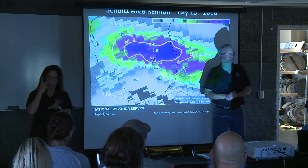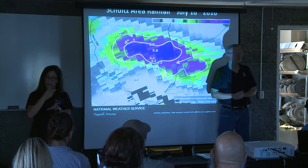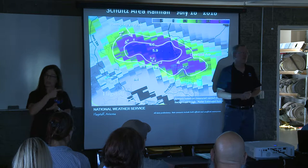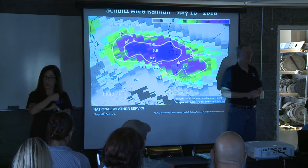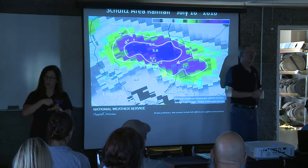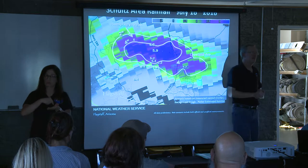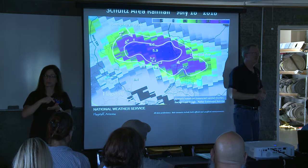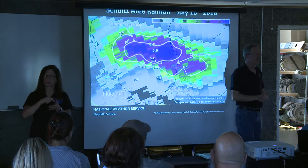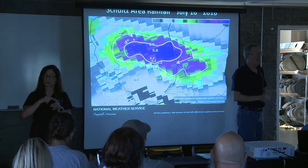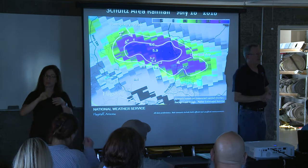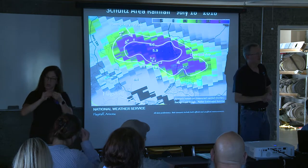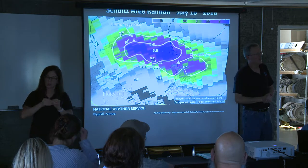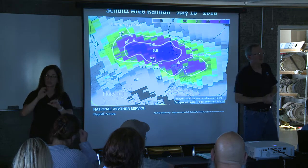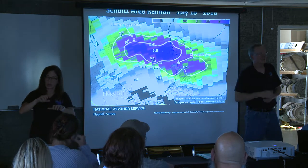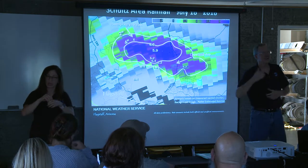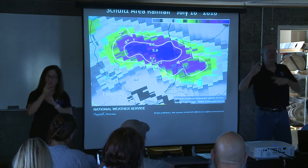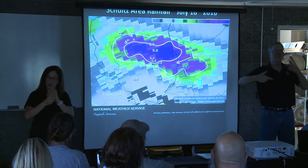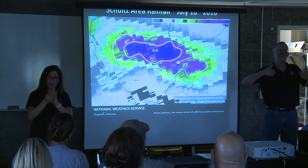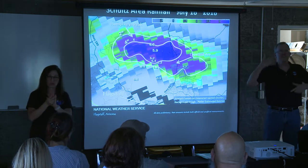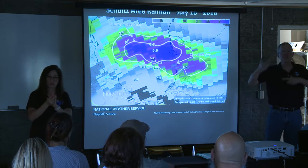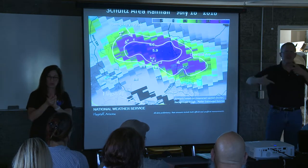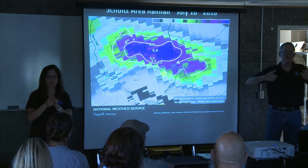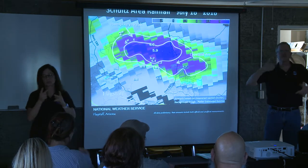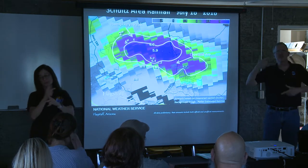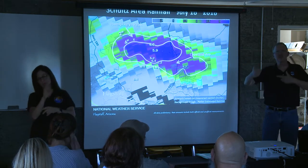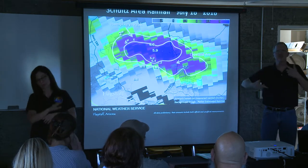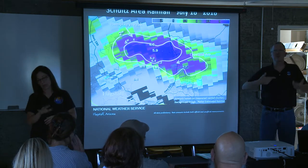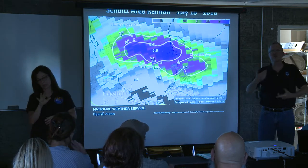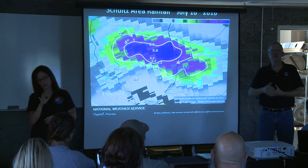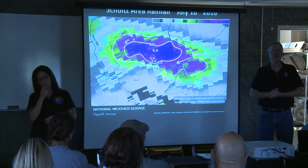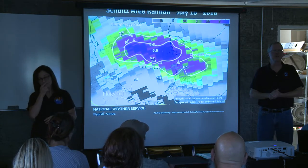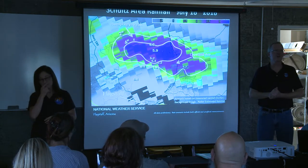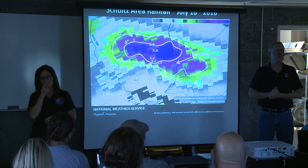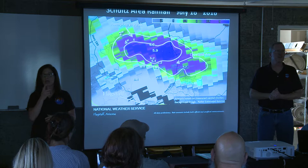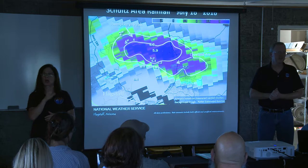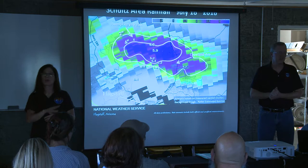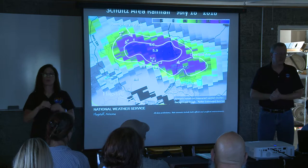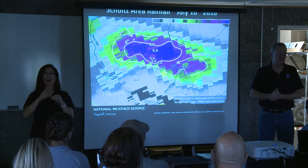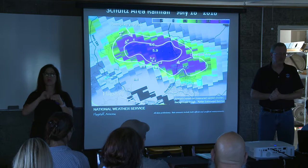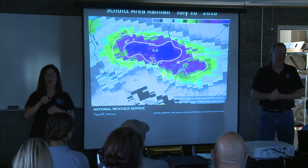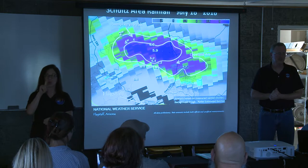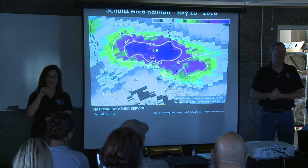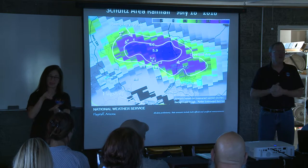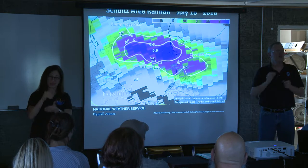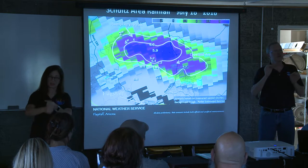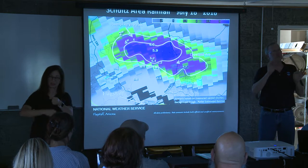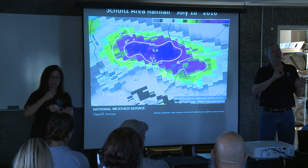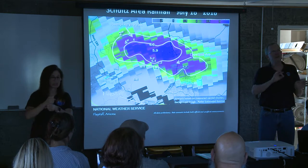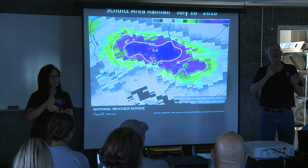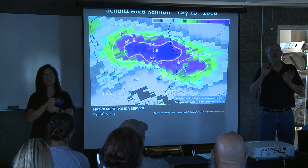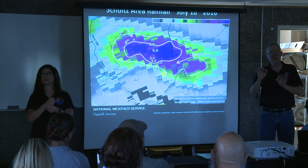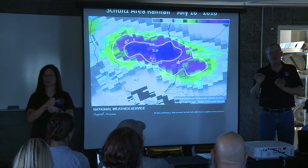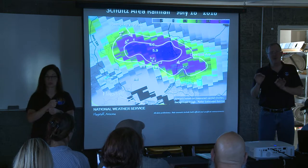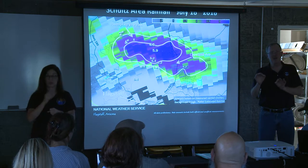these amounts in two hours it calculates to about a return interval of greater than a thousand years or